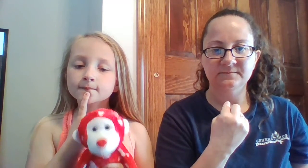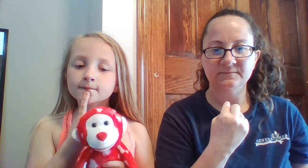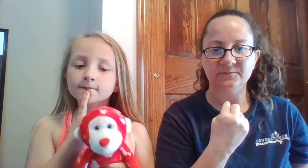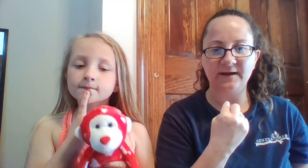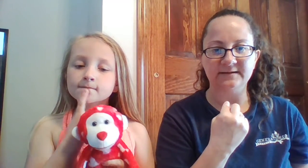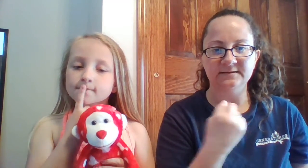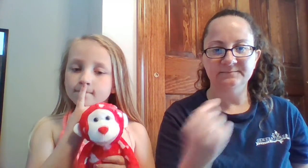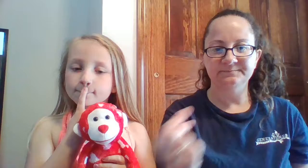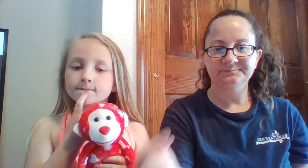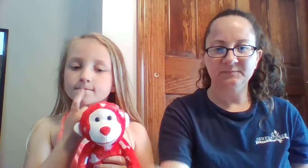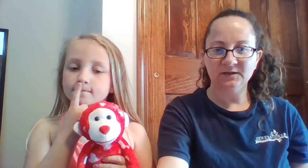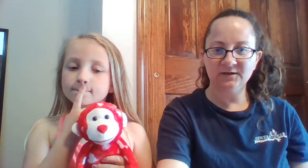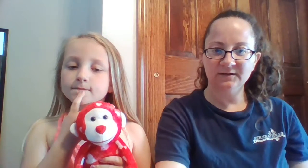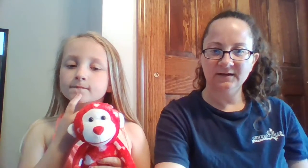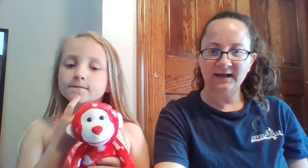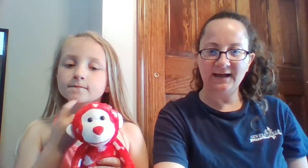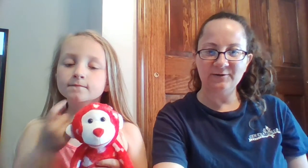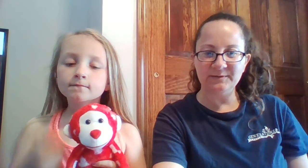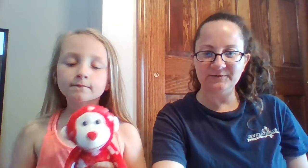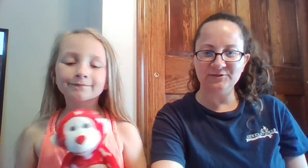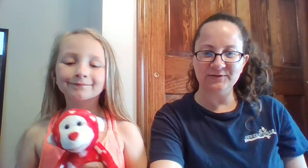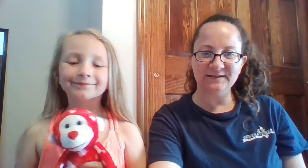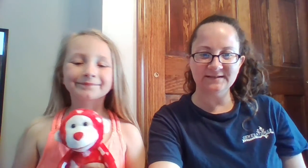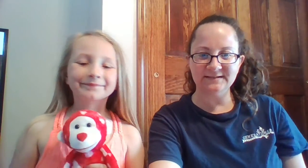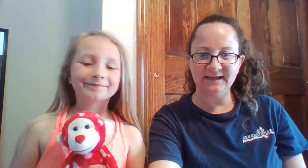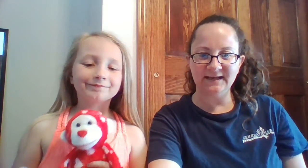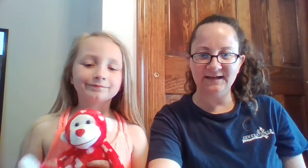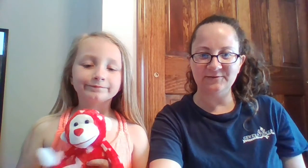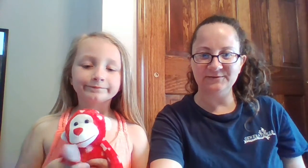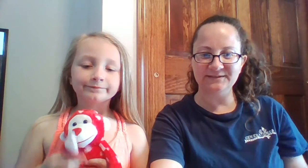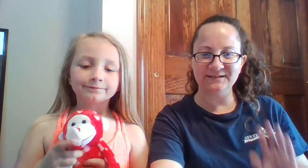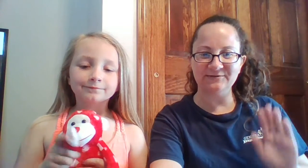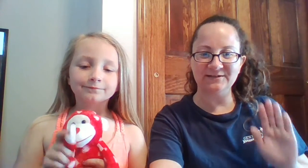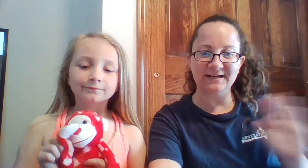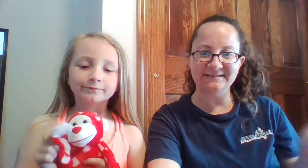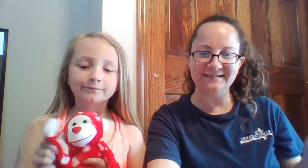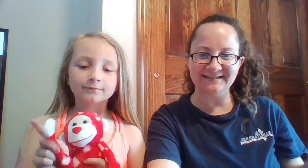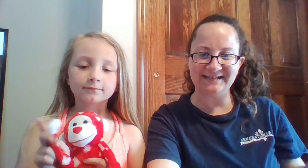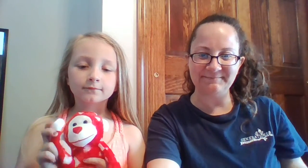Red. Red. I hope you enjoyed this and we'll see you all guys next time.